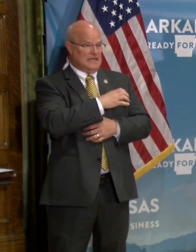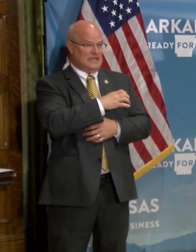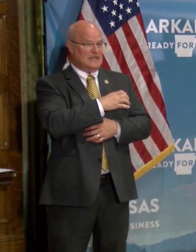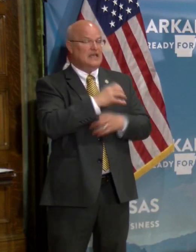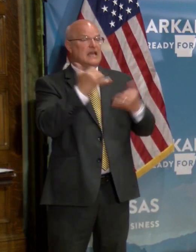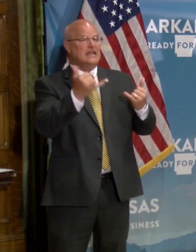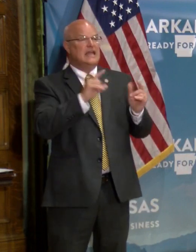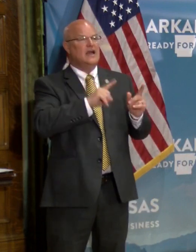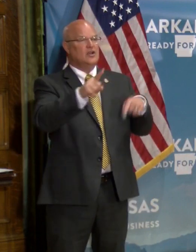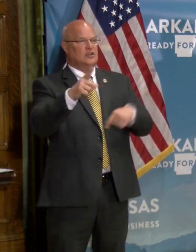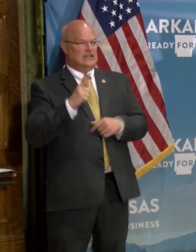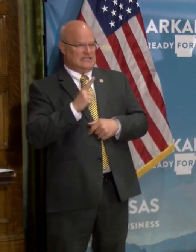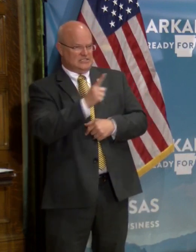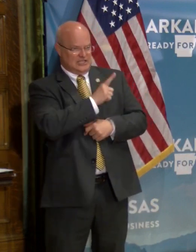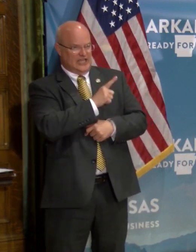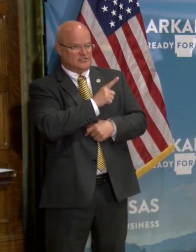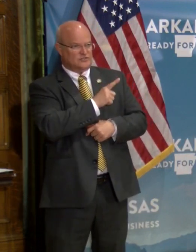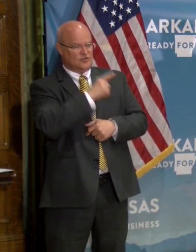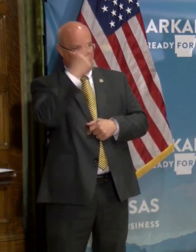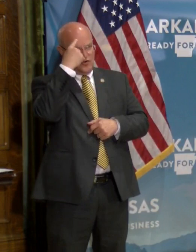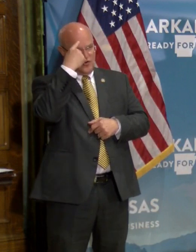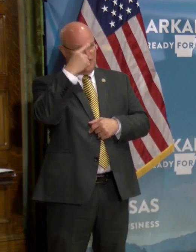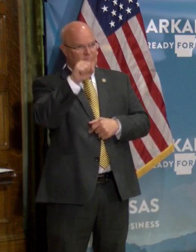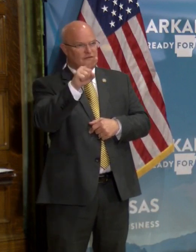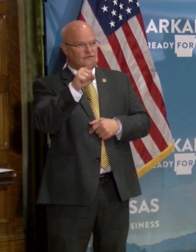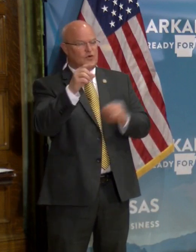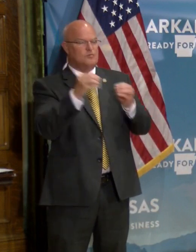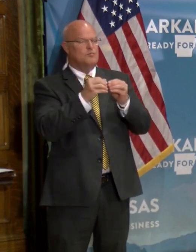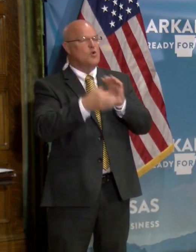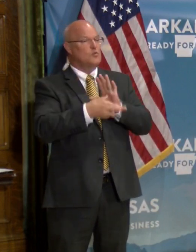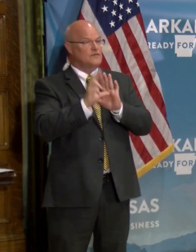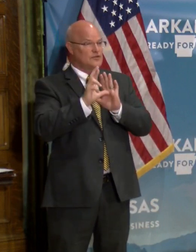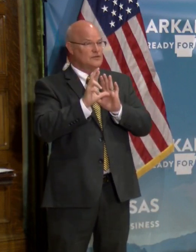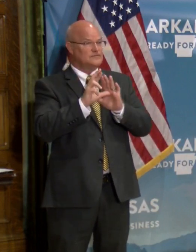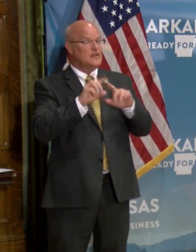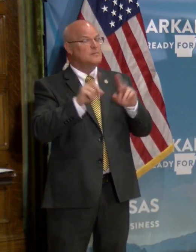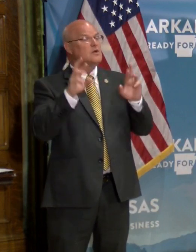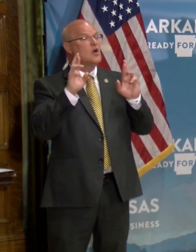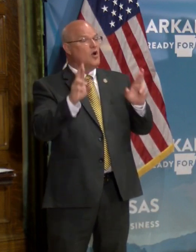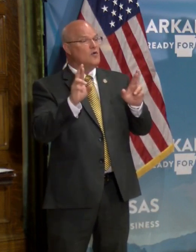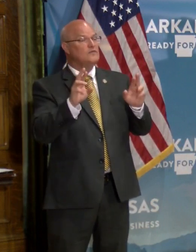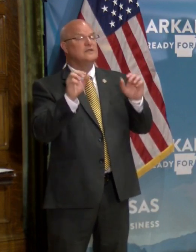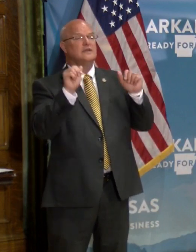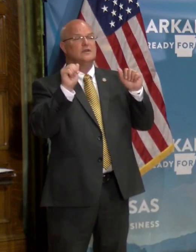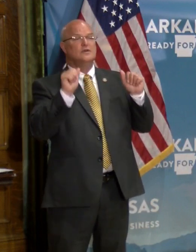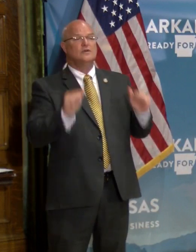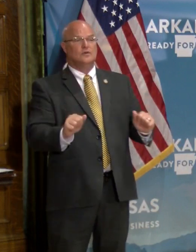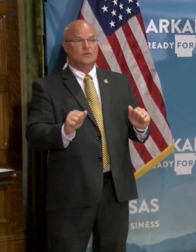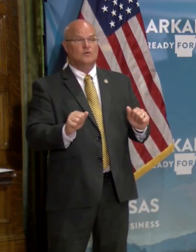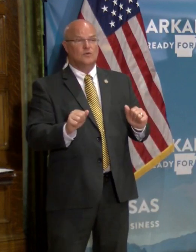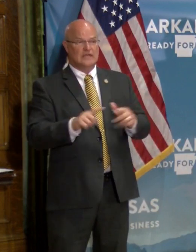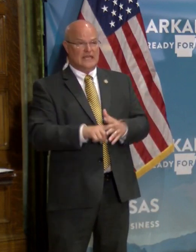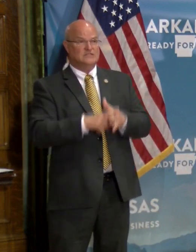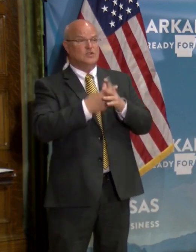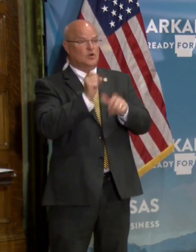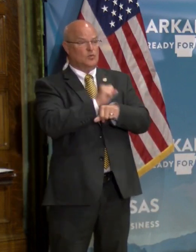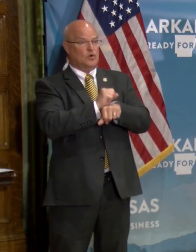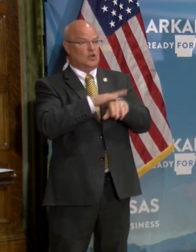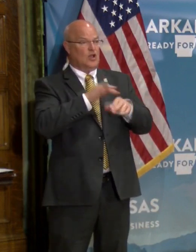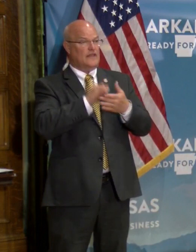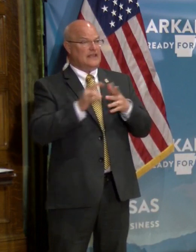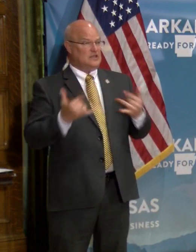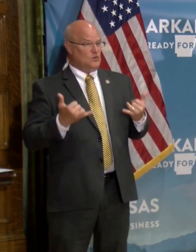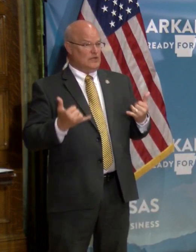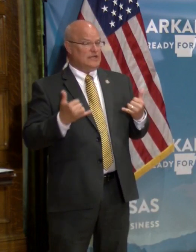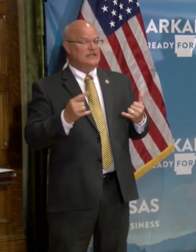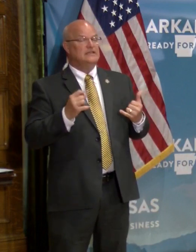It will now go to the legislature, uh, for, uh, further review, but hopefully we can start working on that very